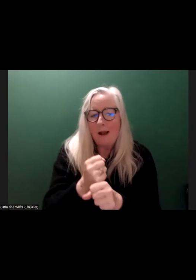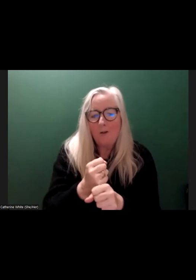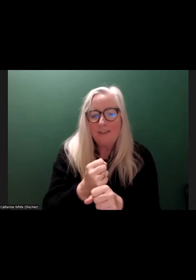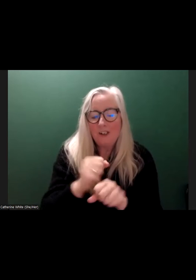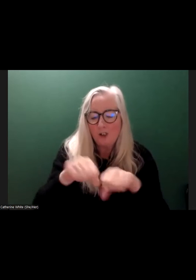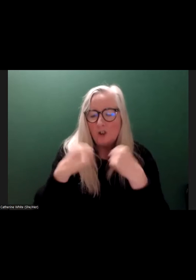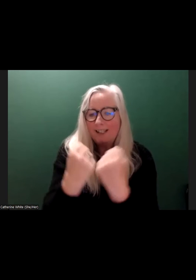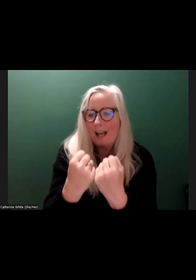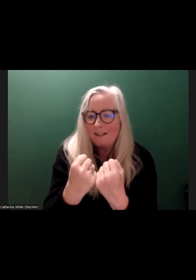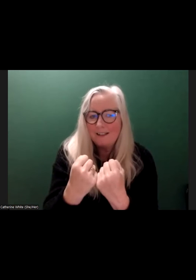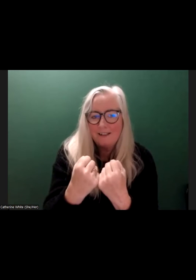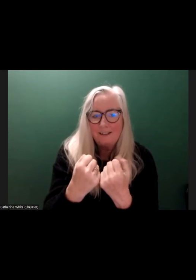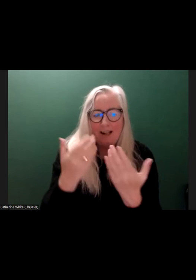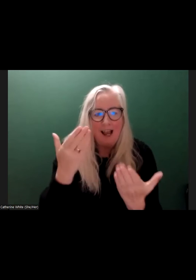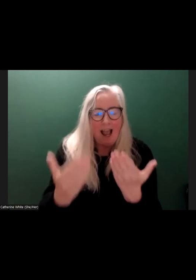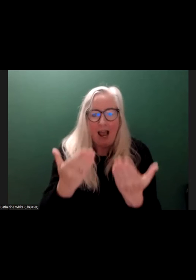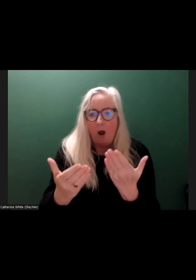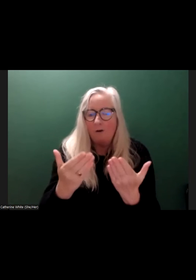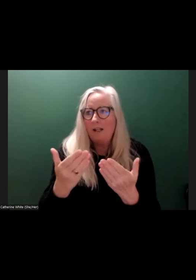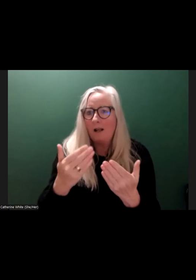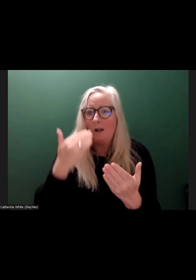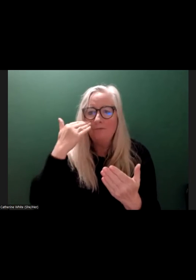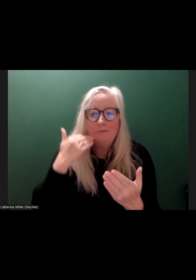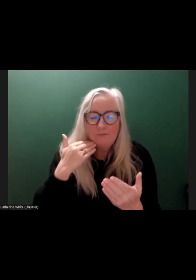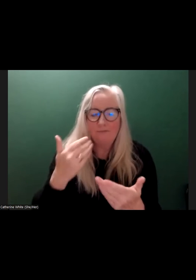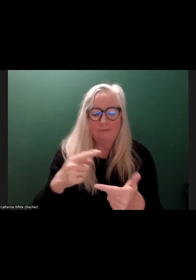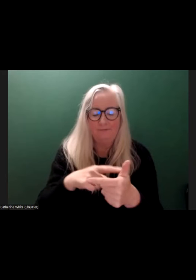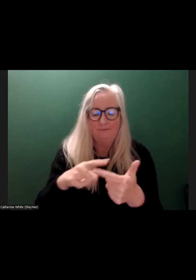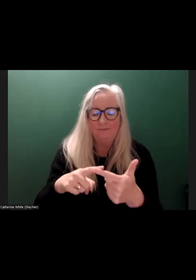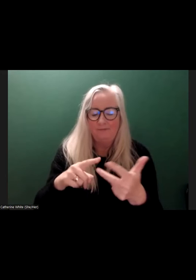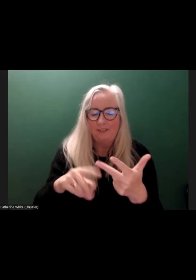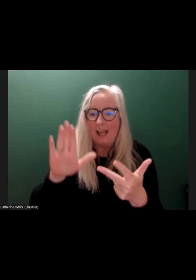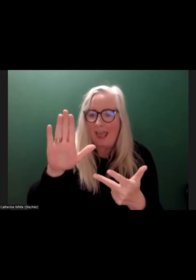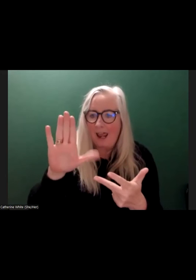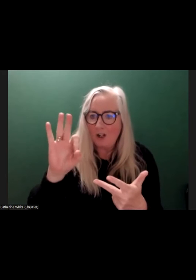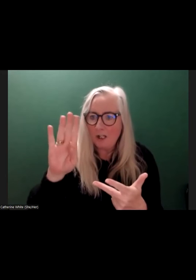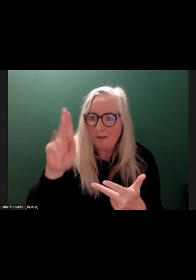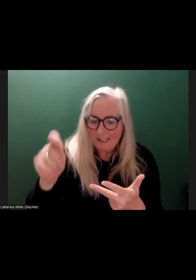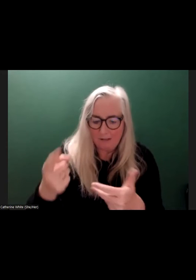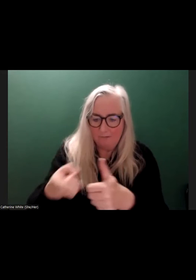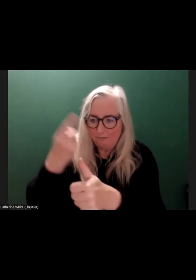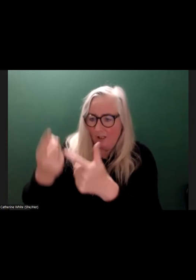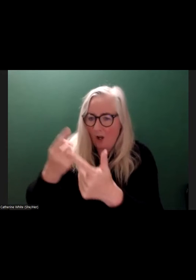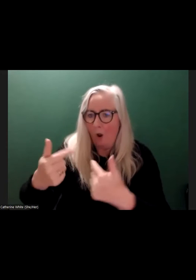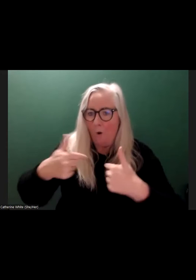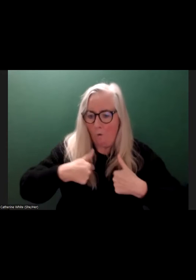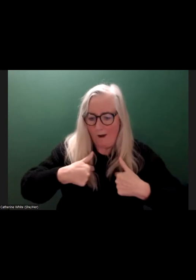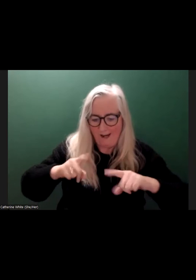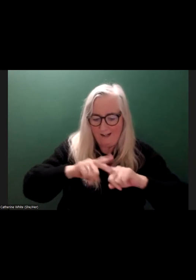society thought about the horrendous way that we thought about people of colour's rights, LGBT rights, others continuously, we're different from them.